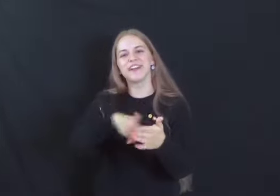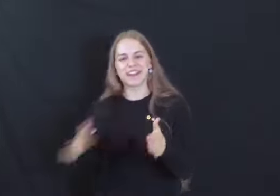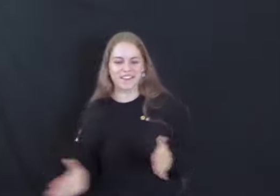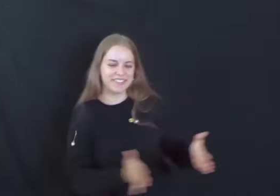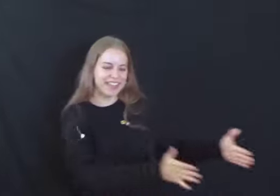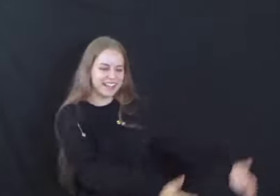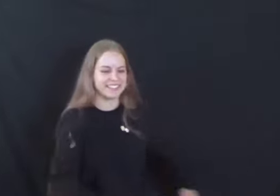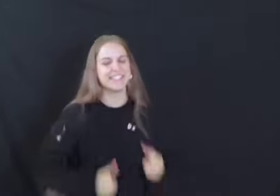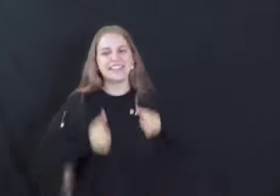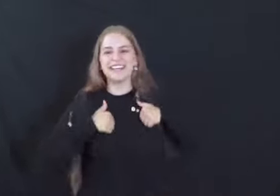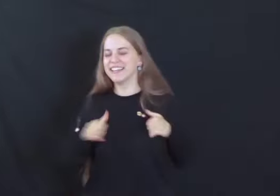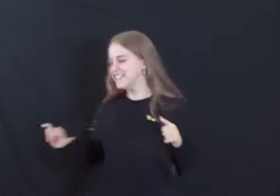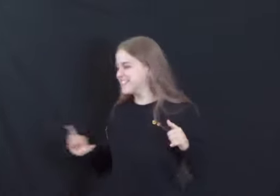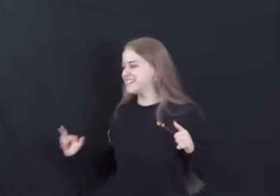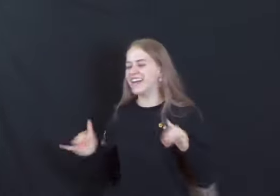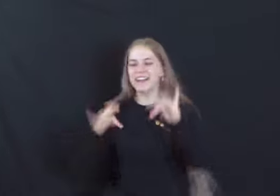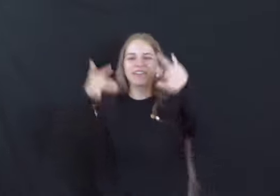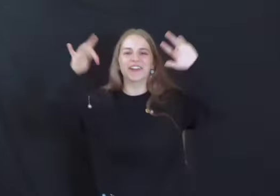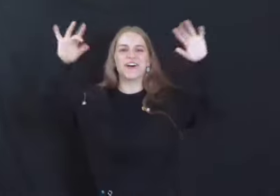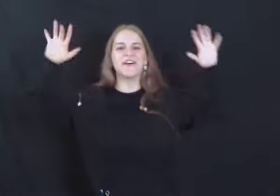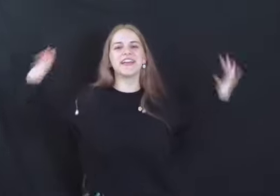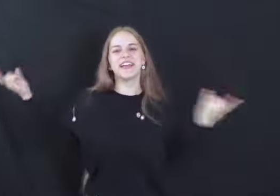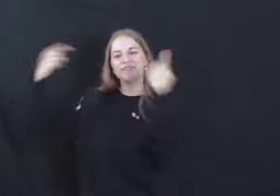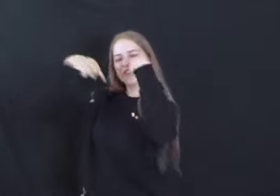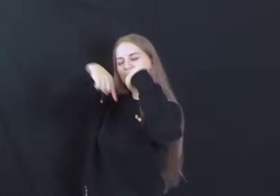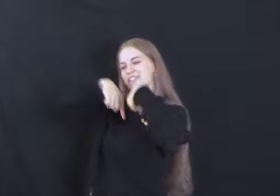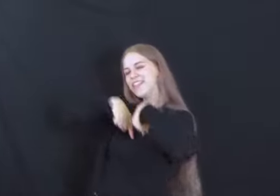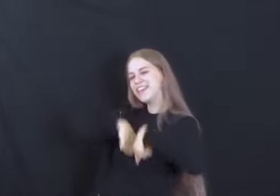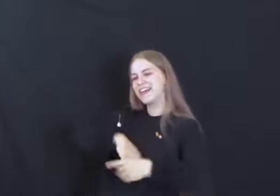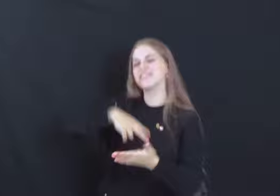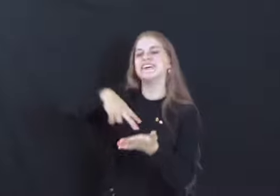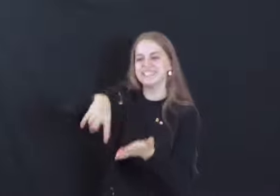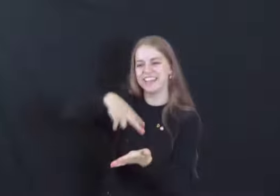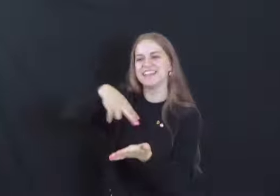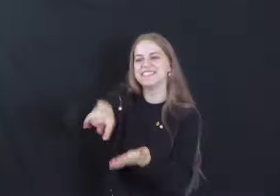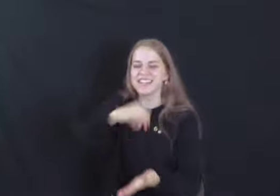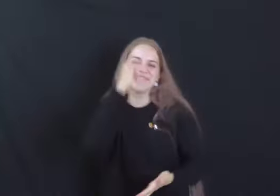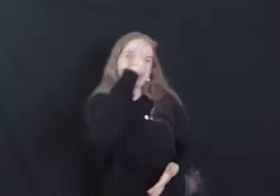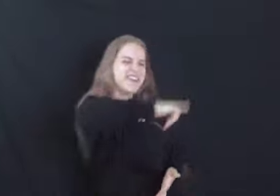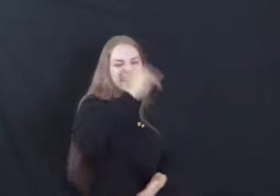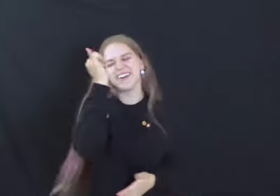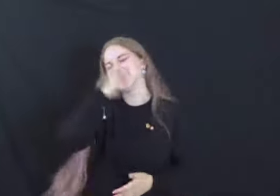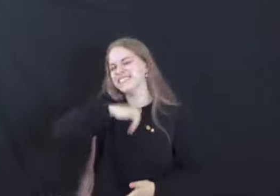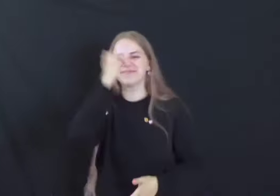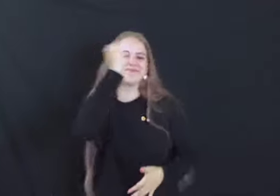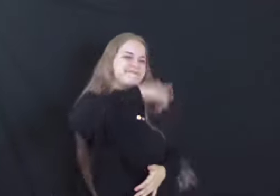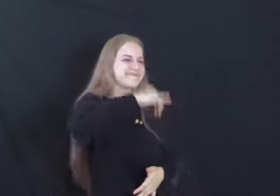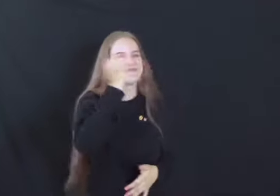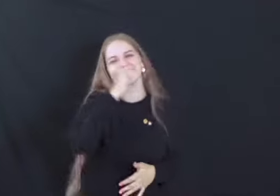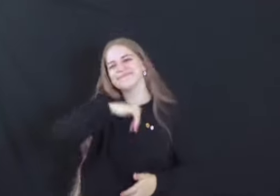make a press and lean Just let me know we're going Let me dance in for us